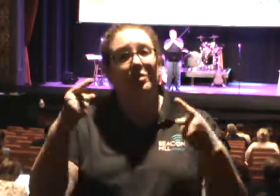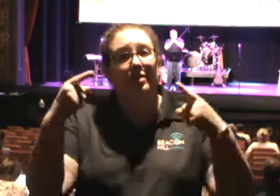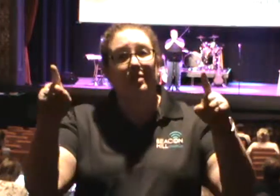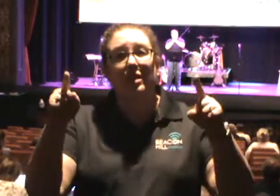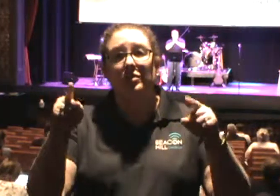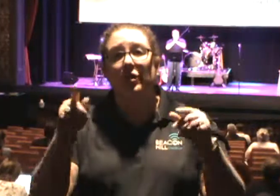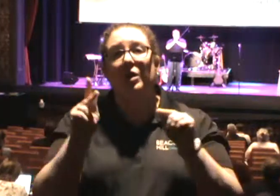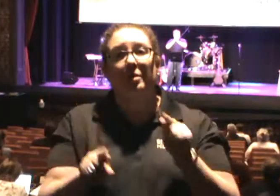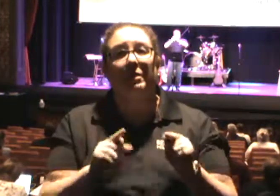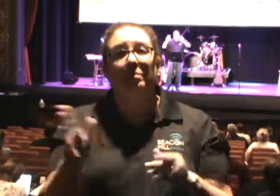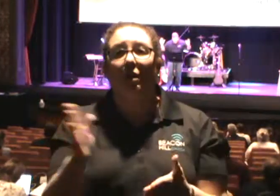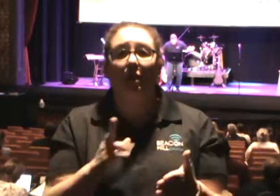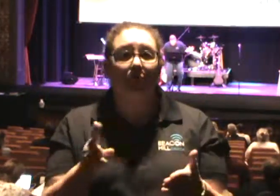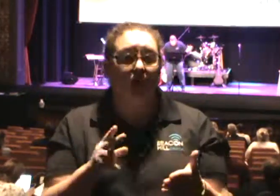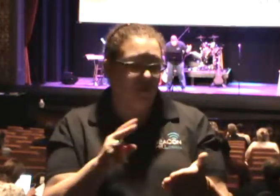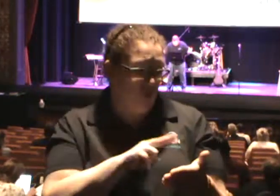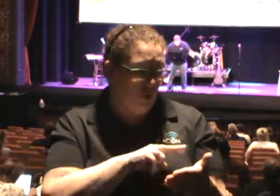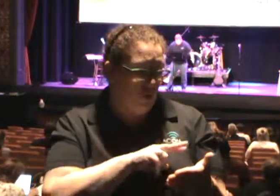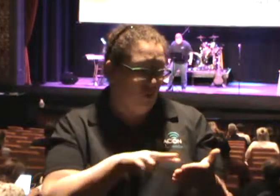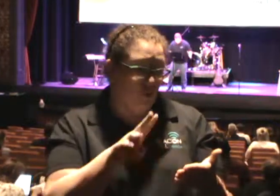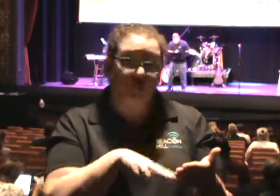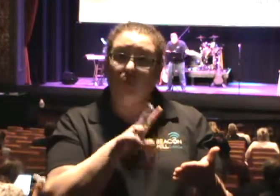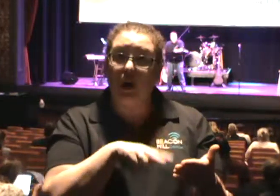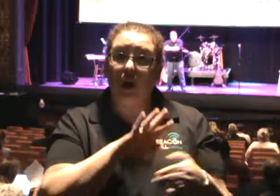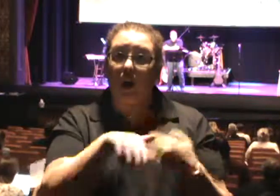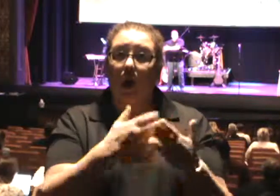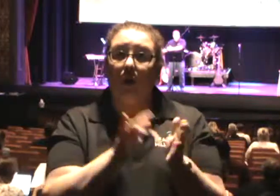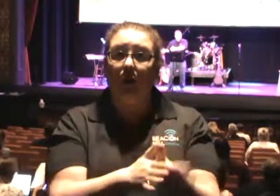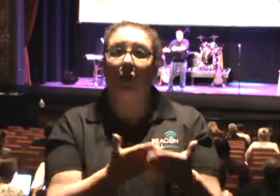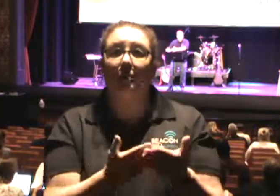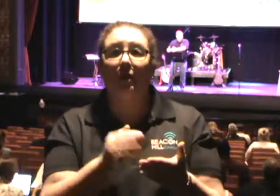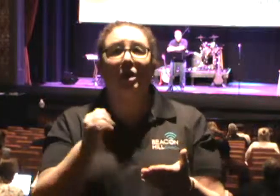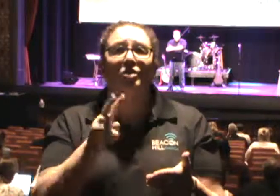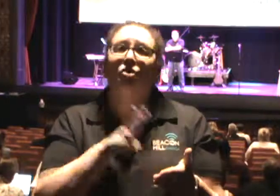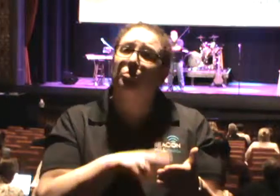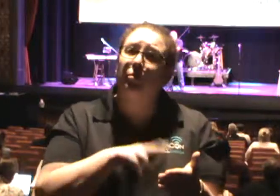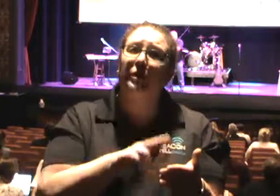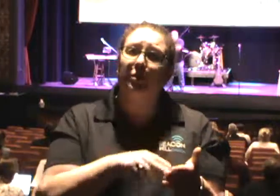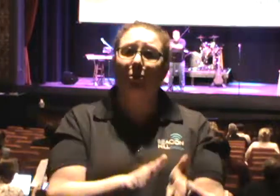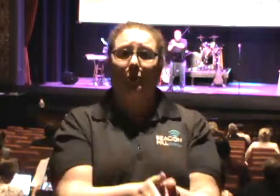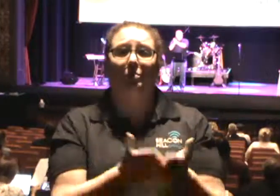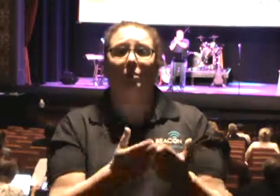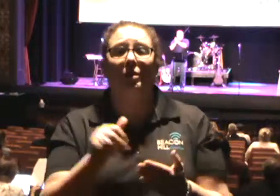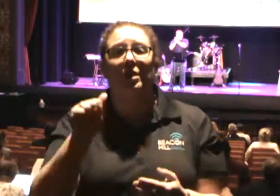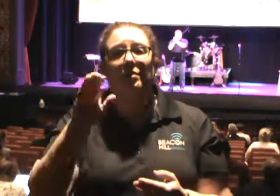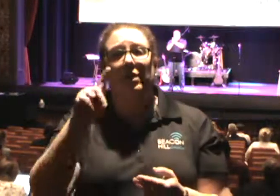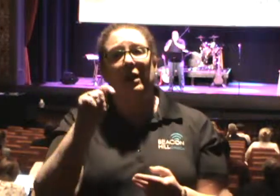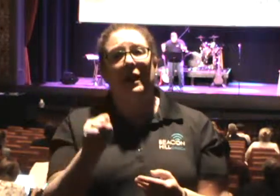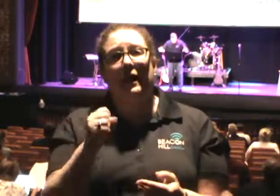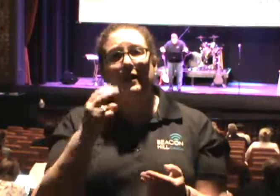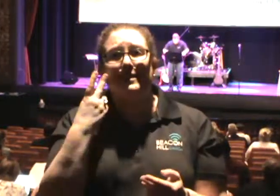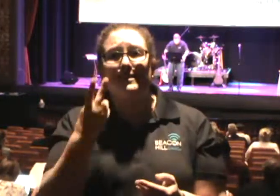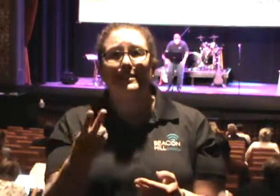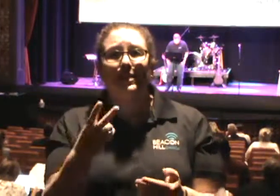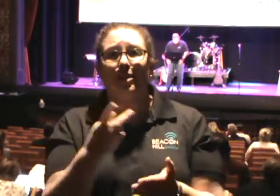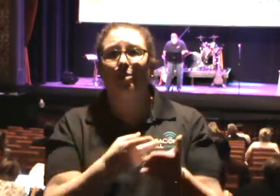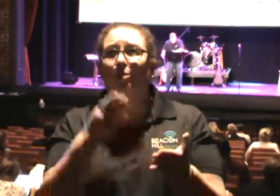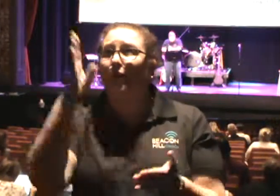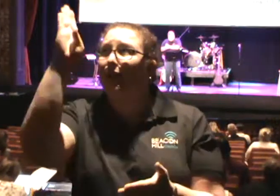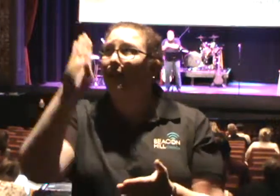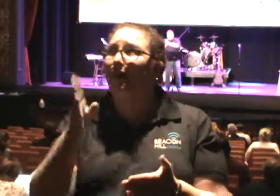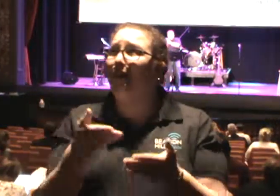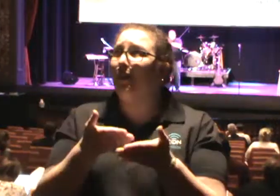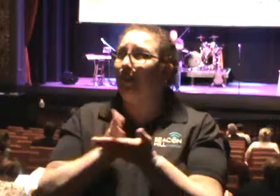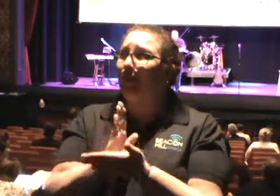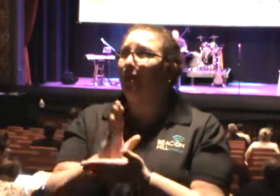I've ever read about in all of the Bible. Just read through the book of Acts and you will see what God allowed Paul to do. It's